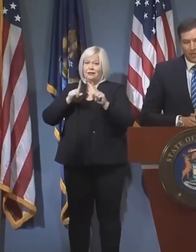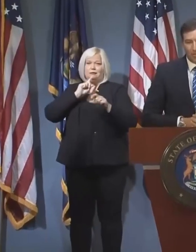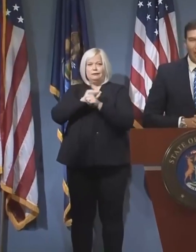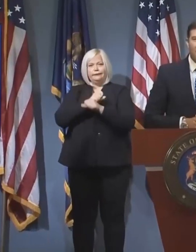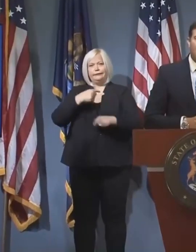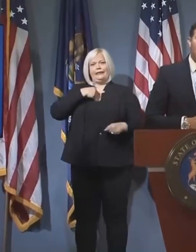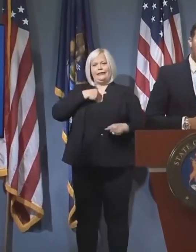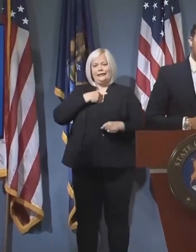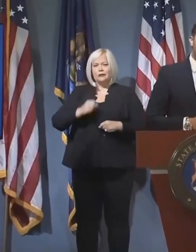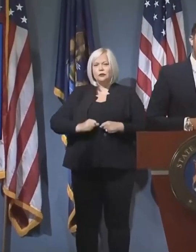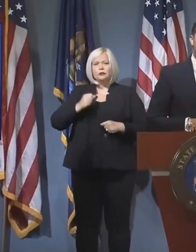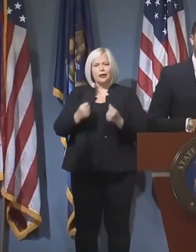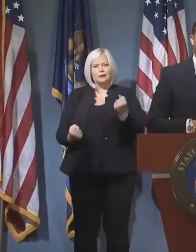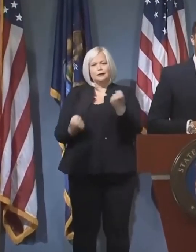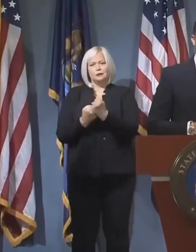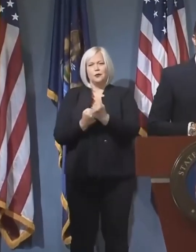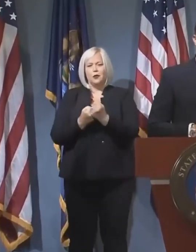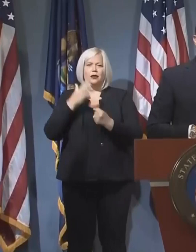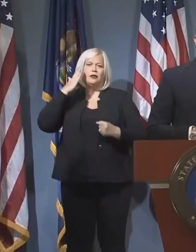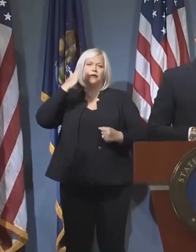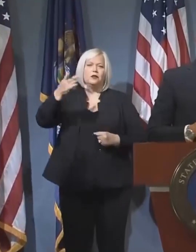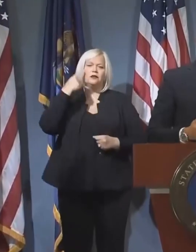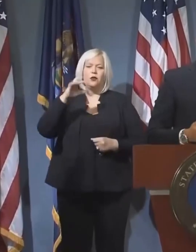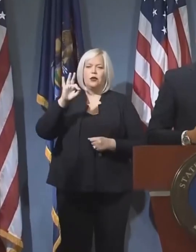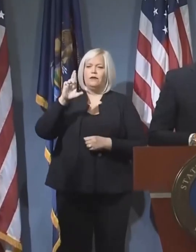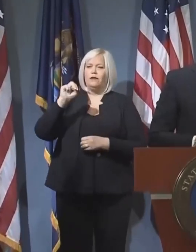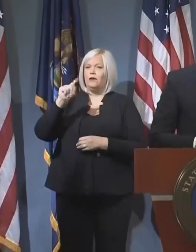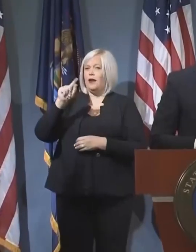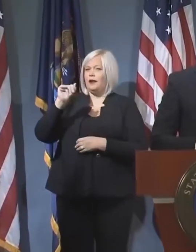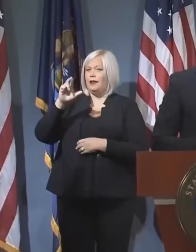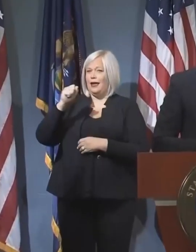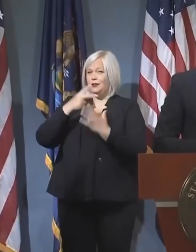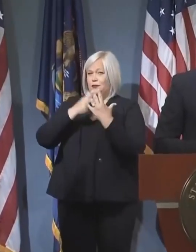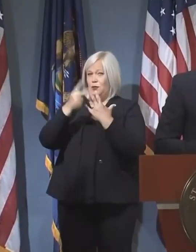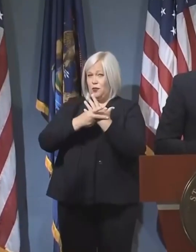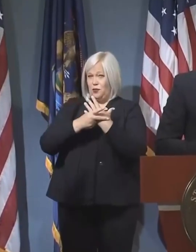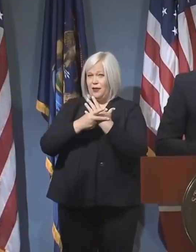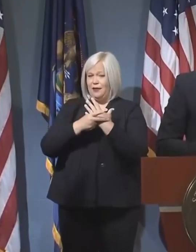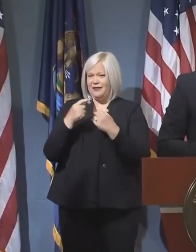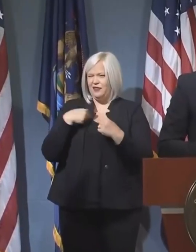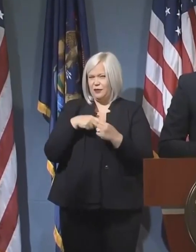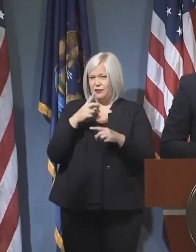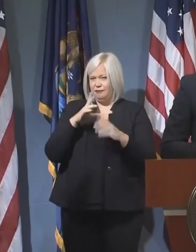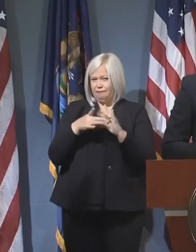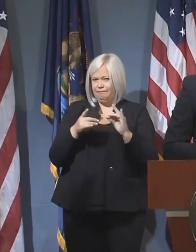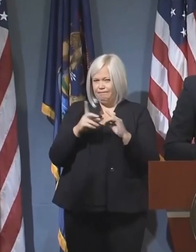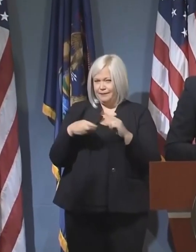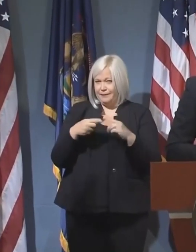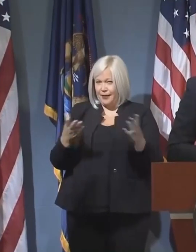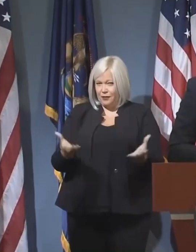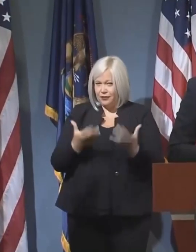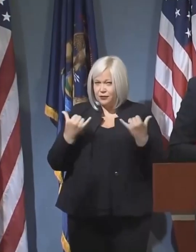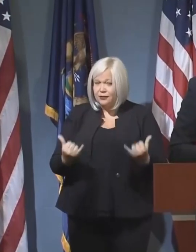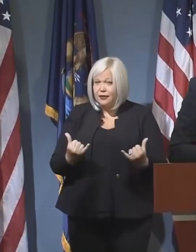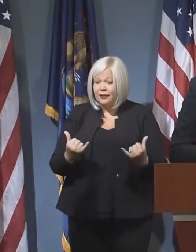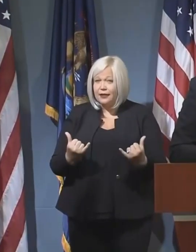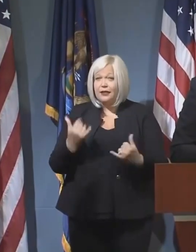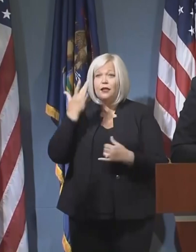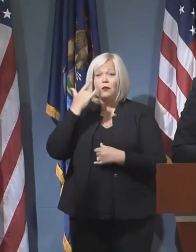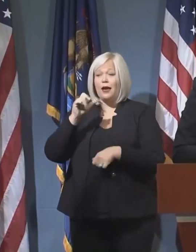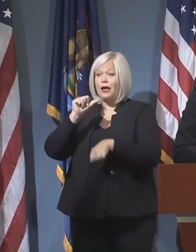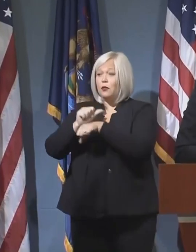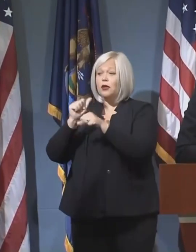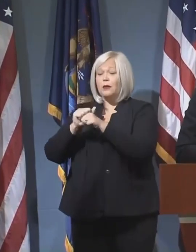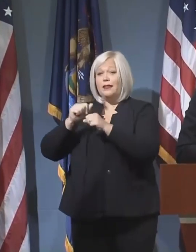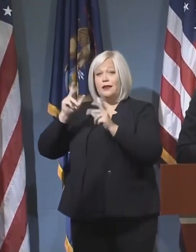personally, are proud to support the Futures for Frontliners program that's being discussed here today. Because it will work together with public